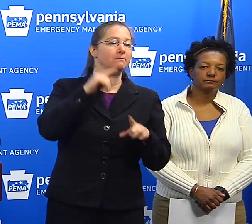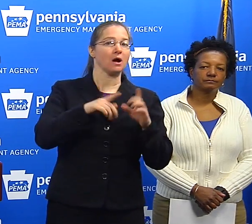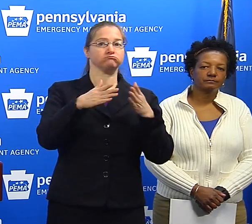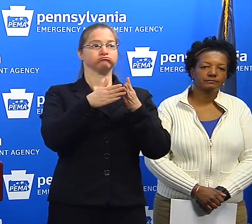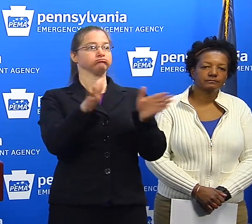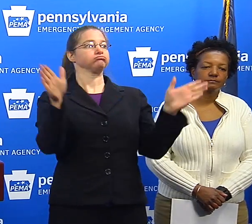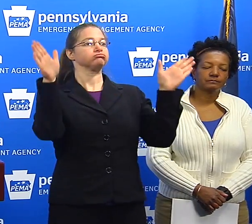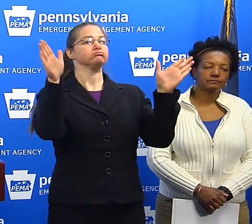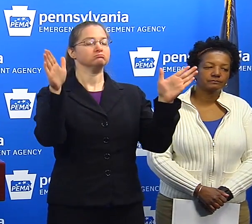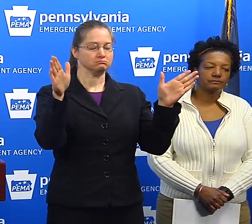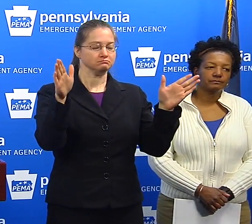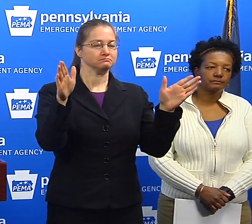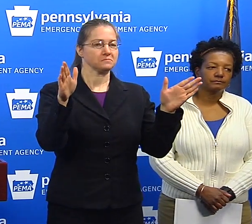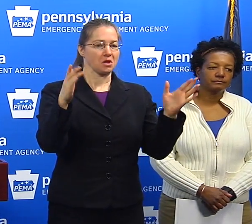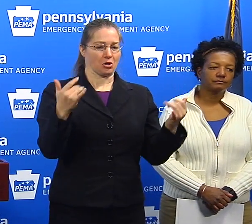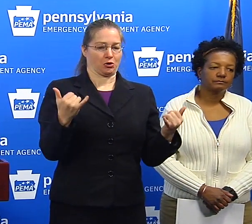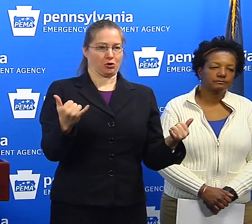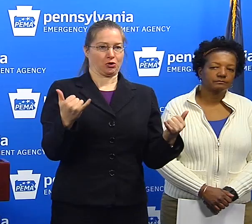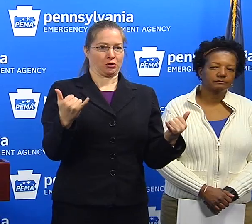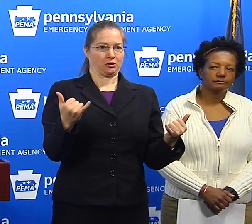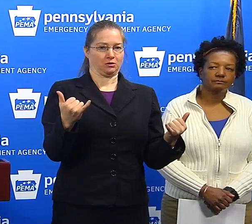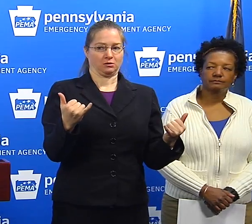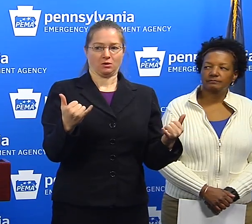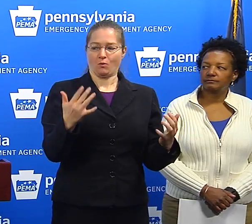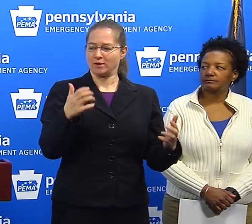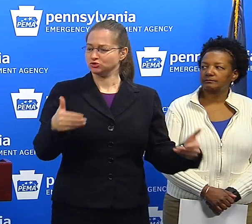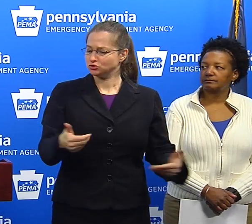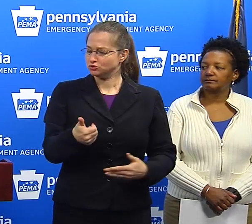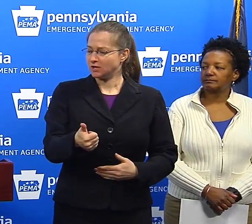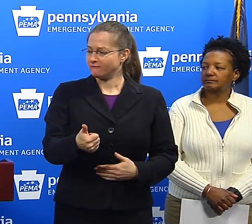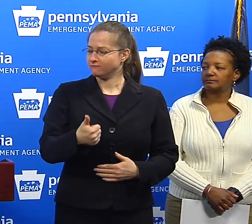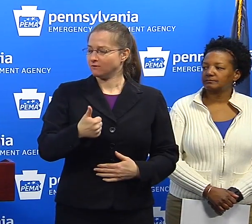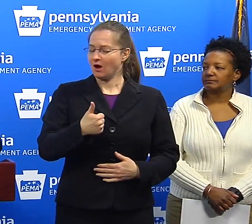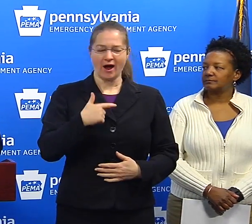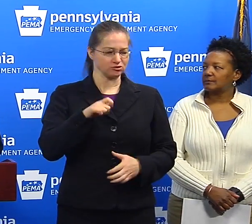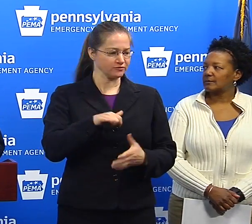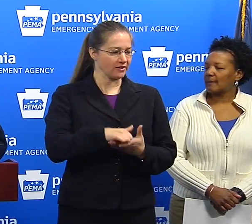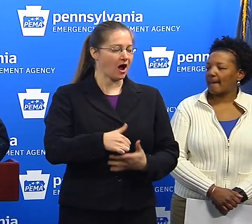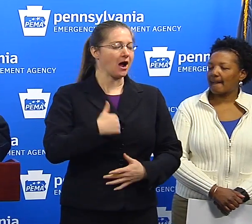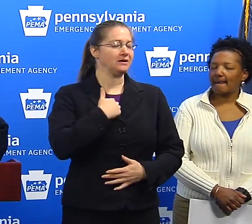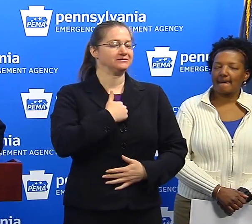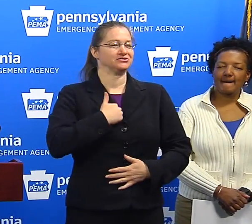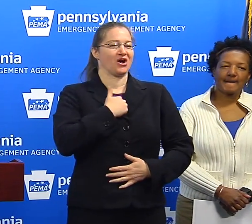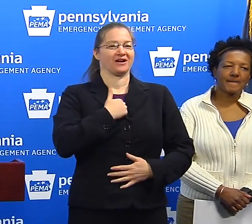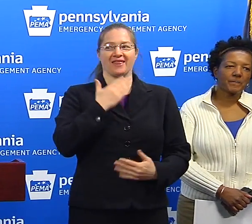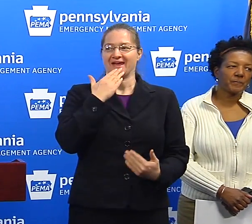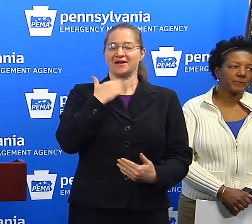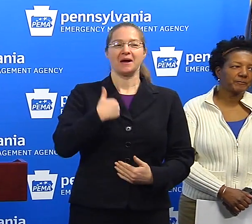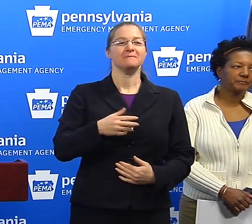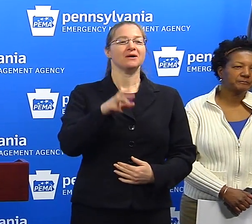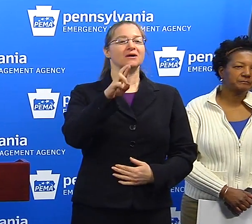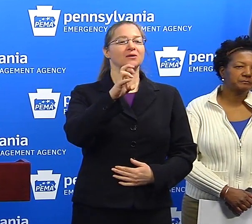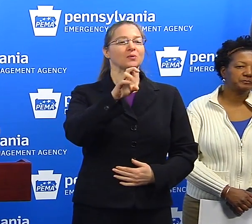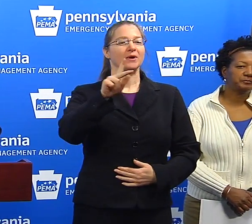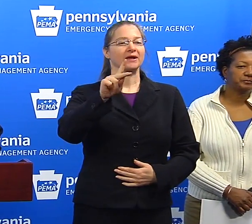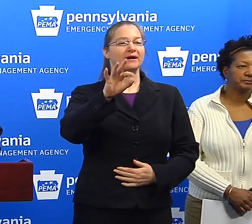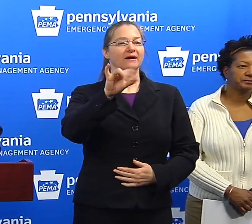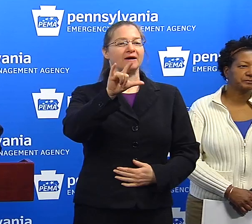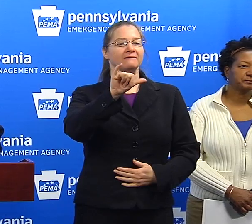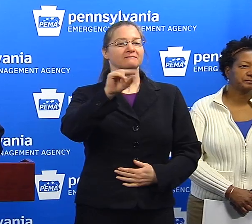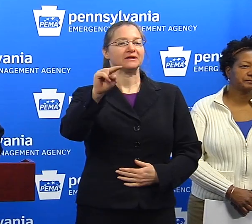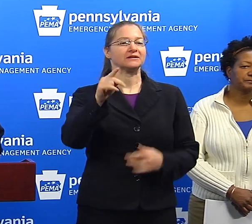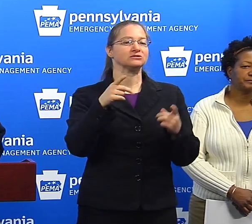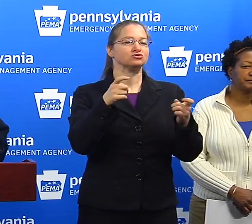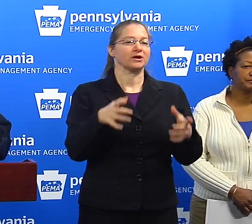real quick. have currently... Why don't you introduce yourself? I'm sorry. I should have done that. That's okay. Thank you. I'm Rick Flynn, the director of the Pennsylvania